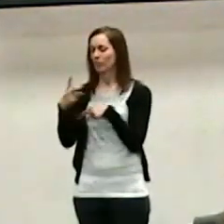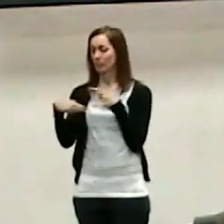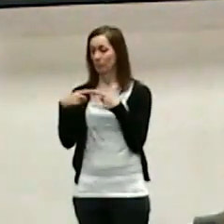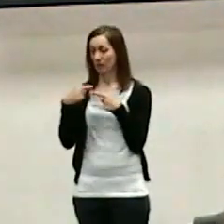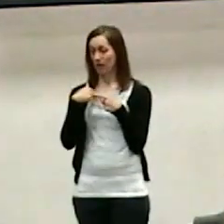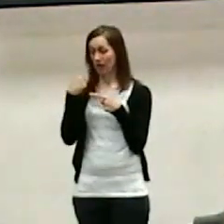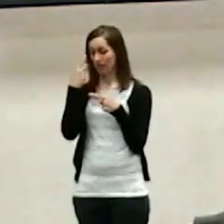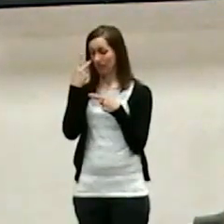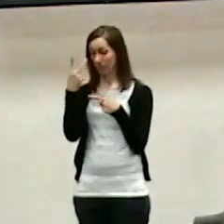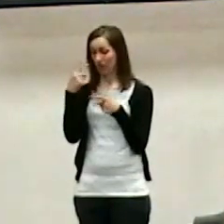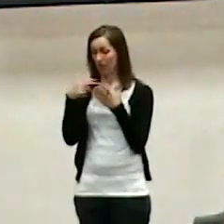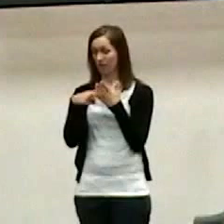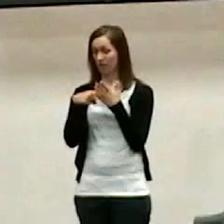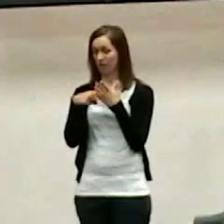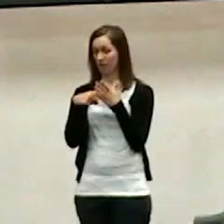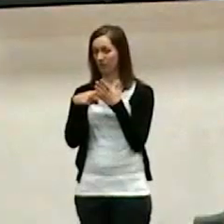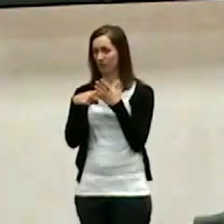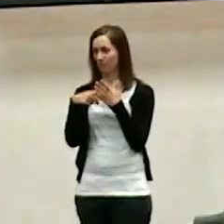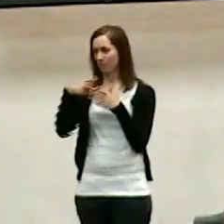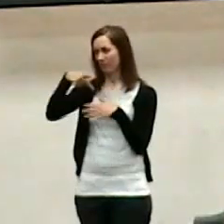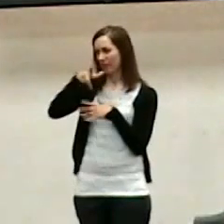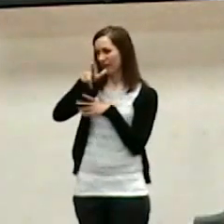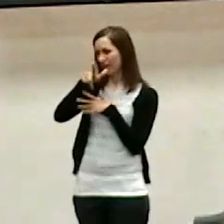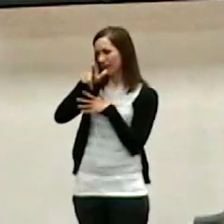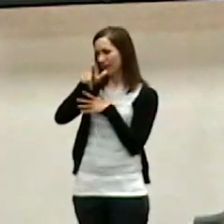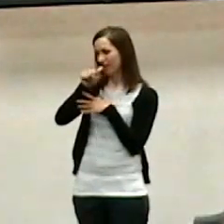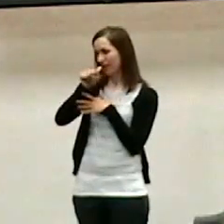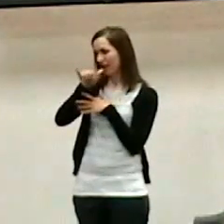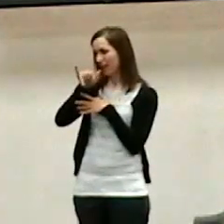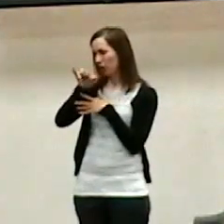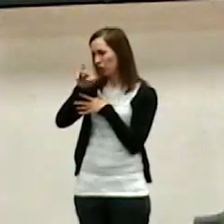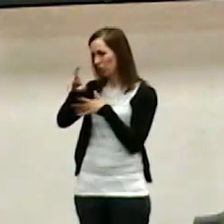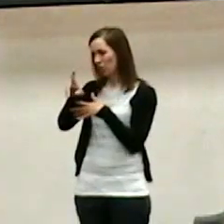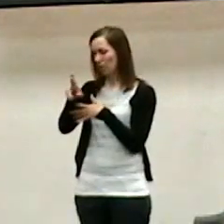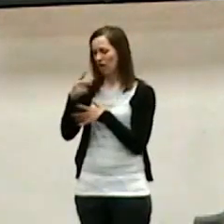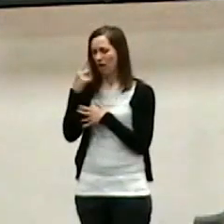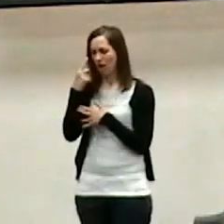this device I saw something so important